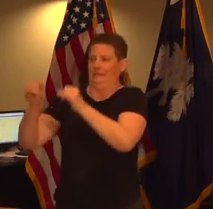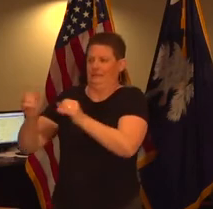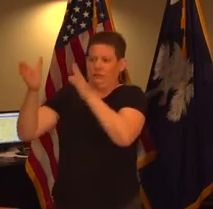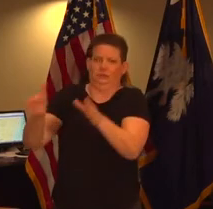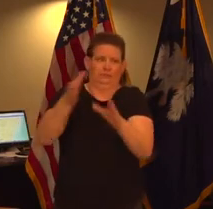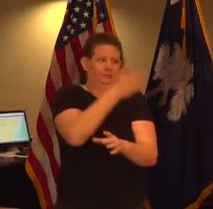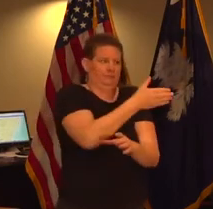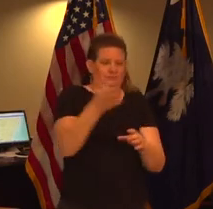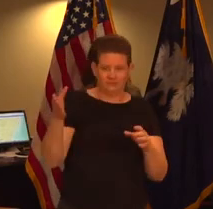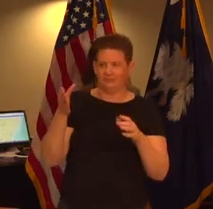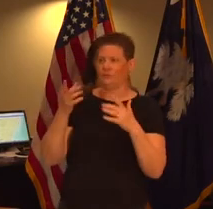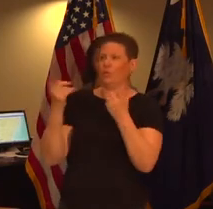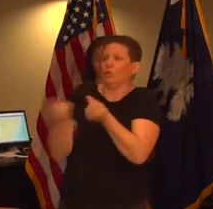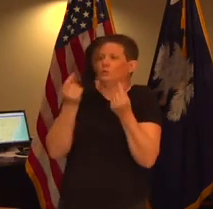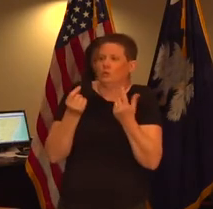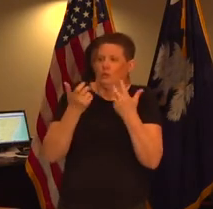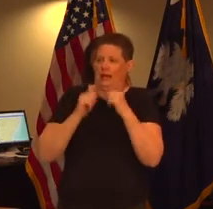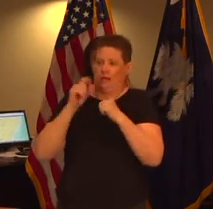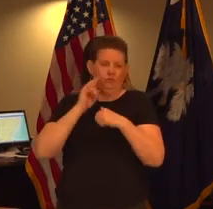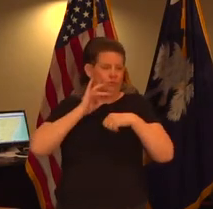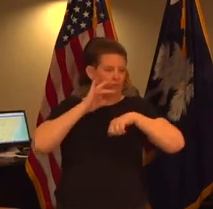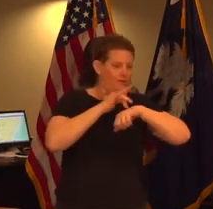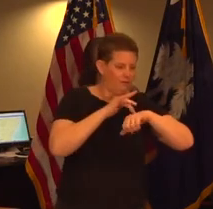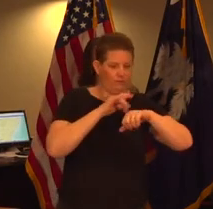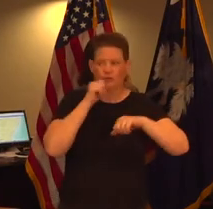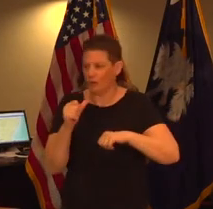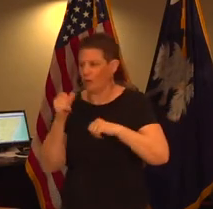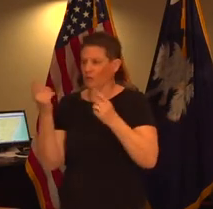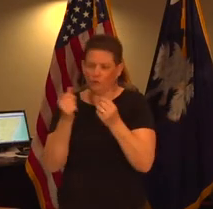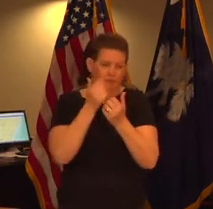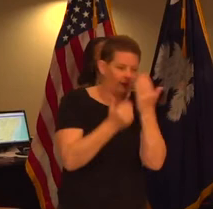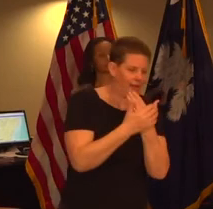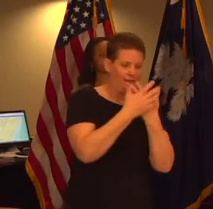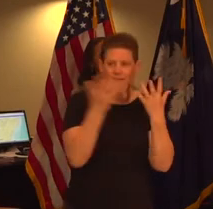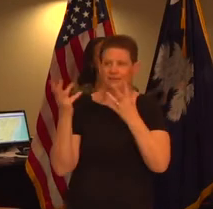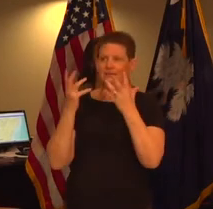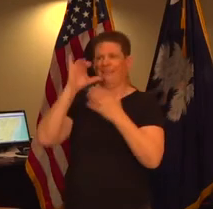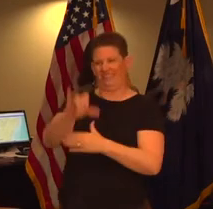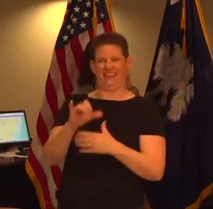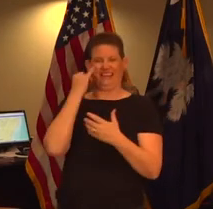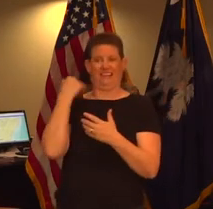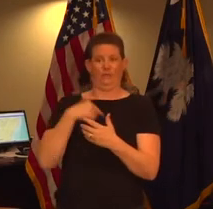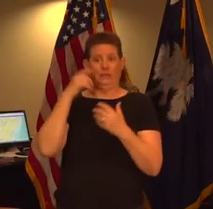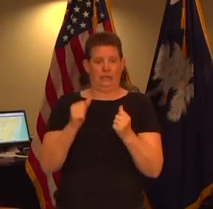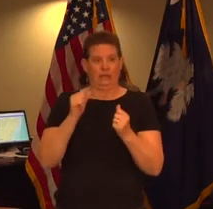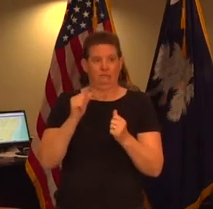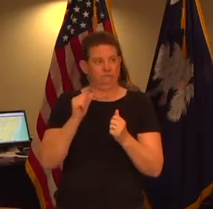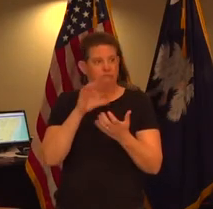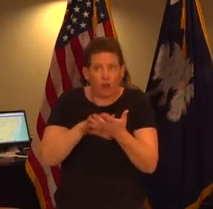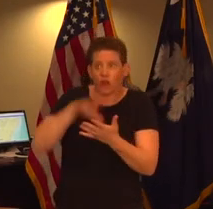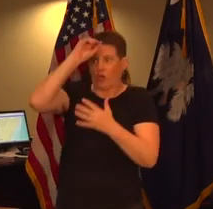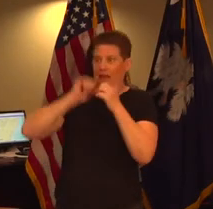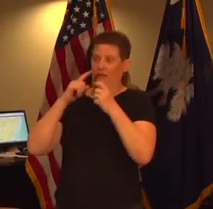is what they contact what they come come into contact with what they do with their hands and if if we can master that and